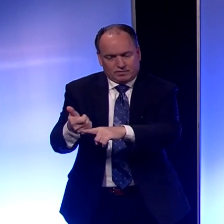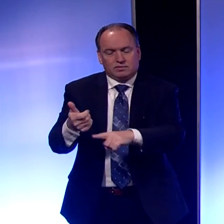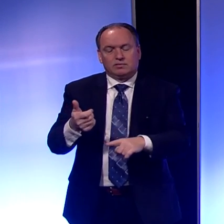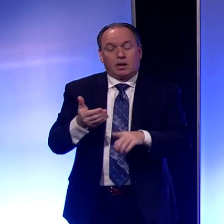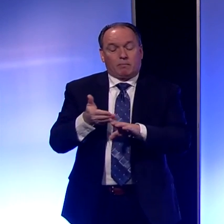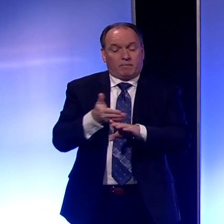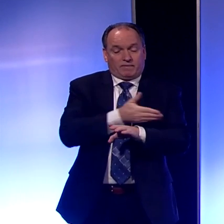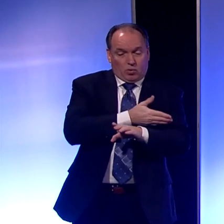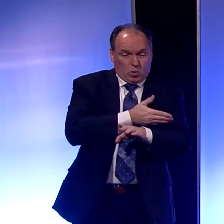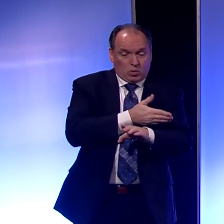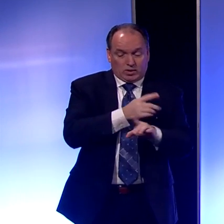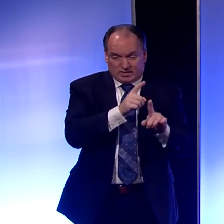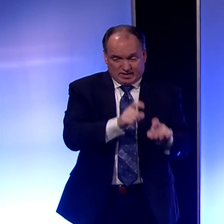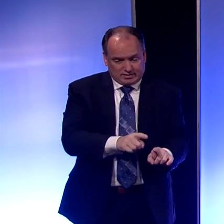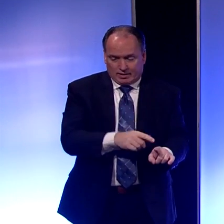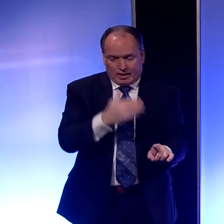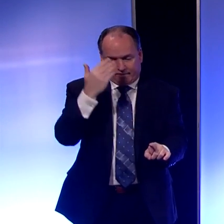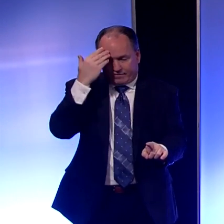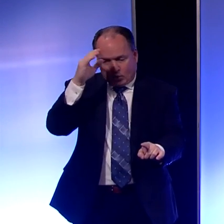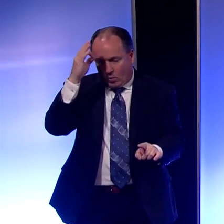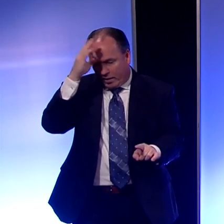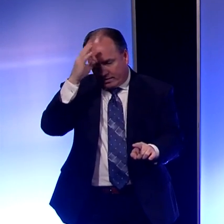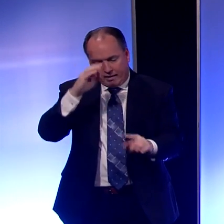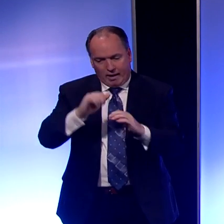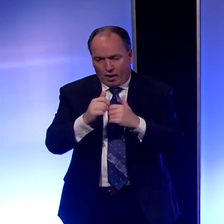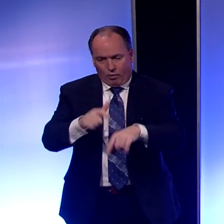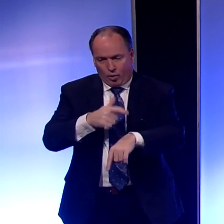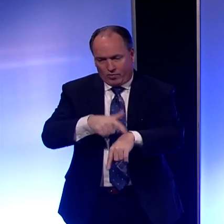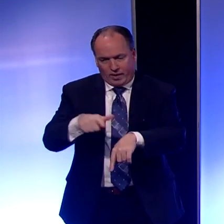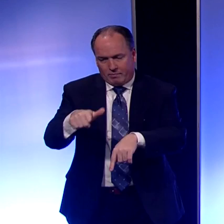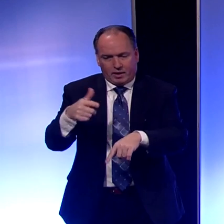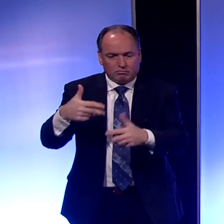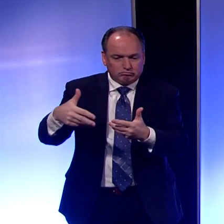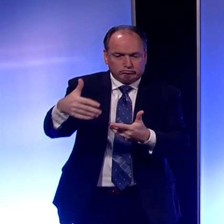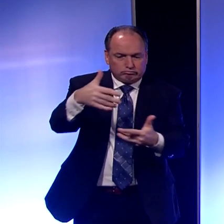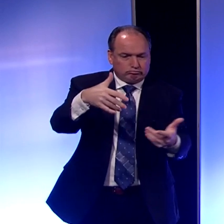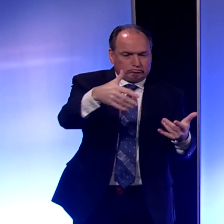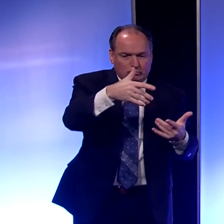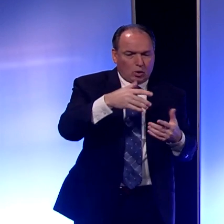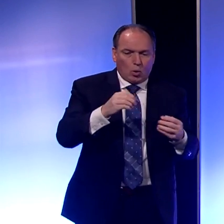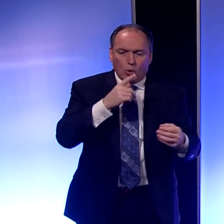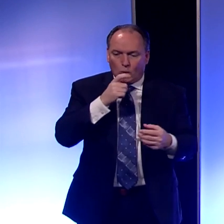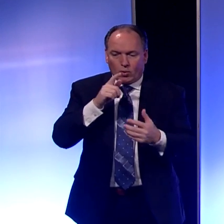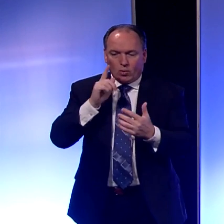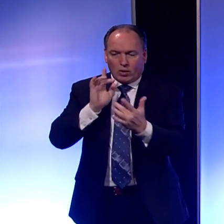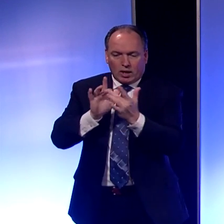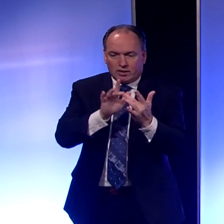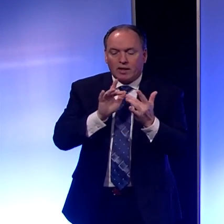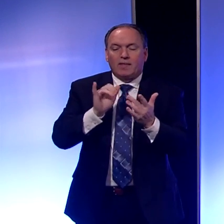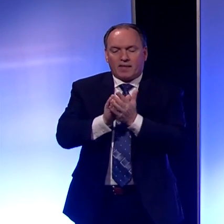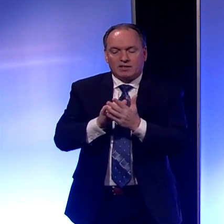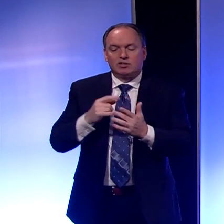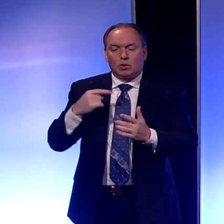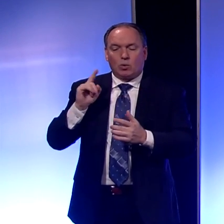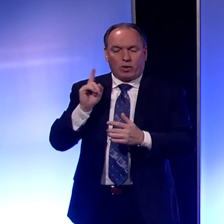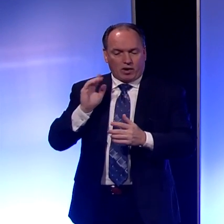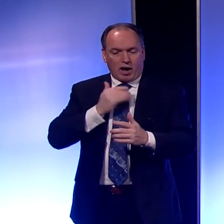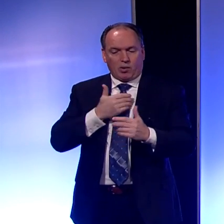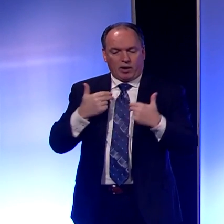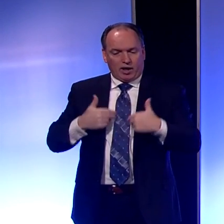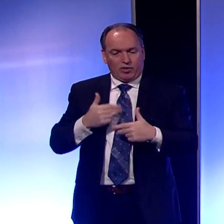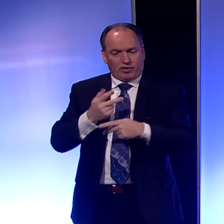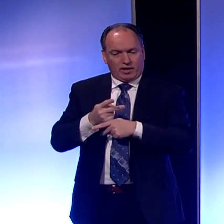prior to going to get the test, I have no idea how long they might have been here or who they might have seen. And that's where our health care